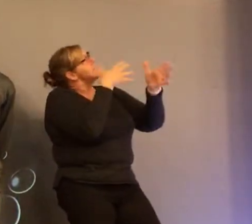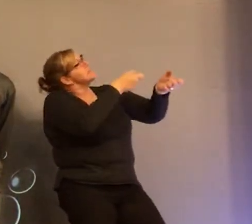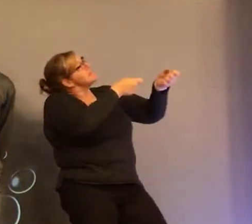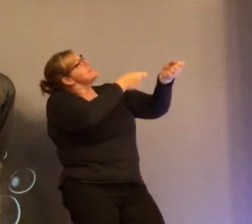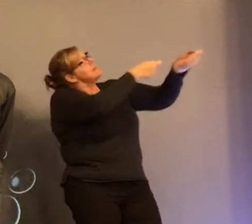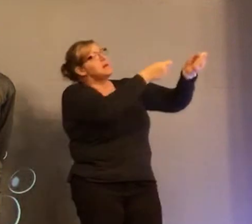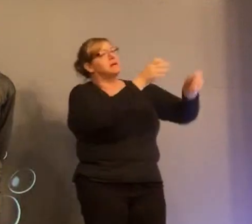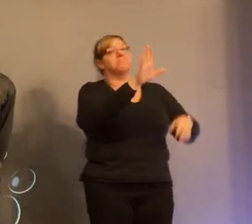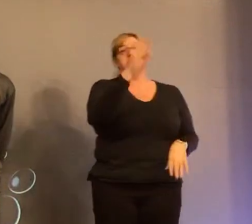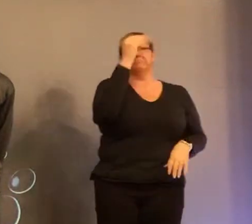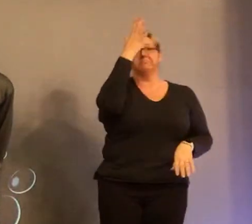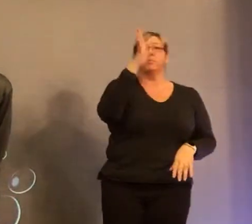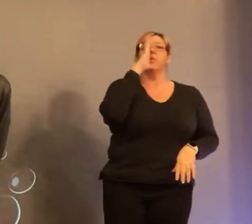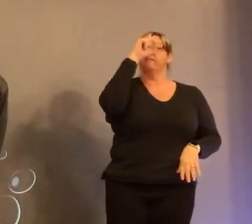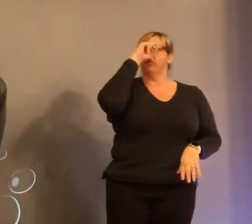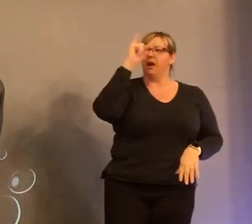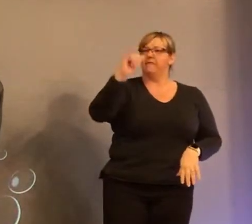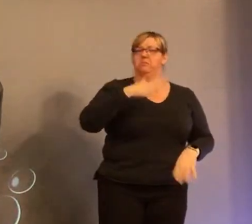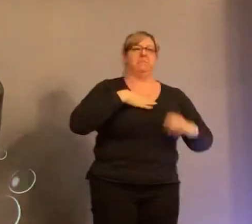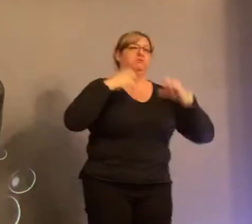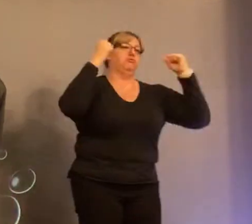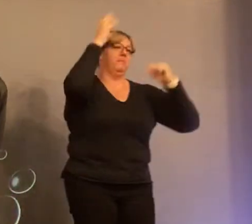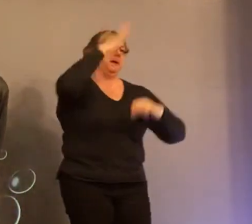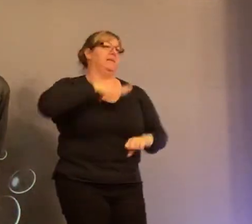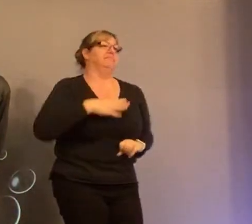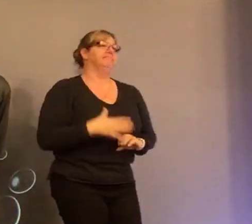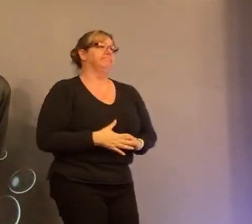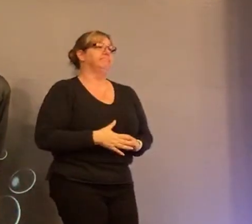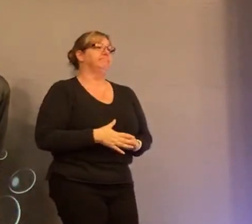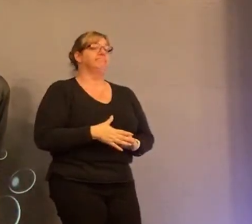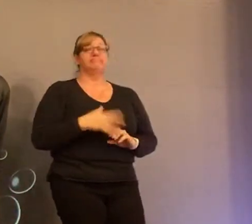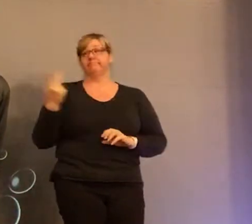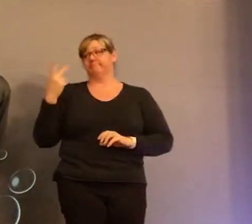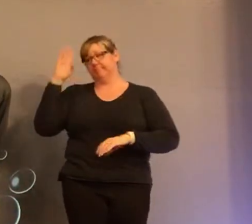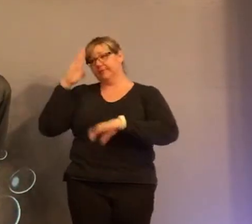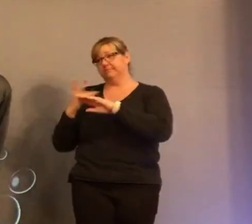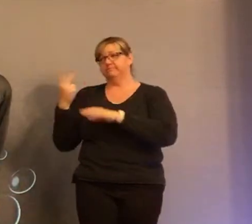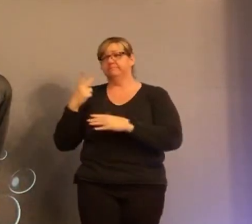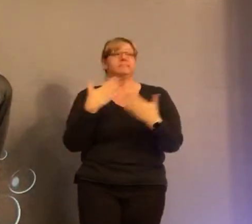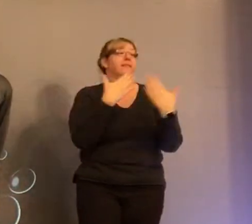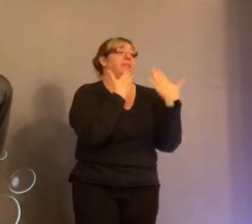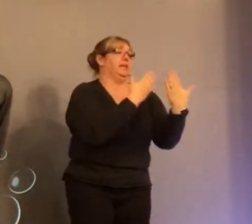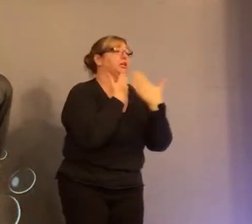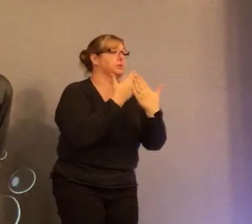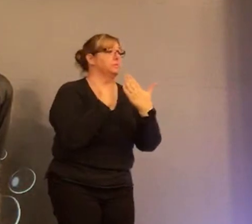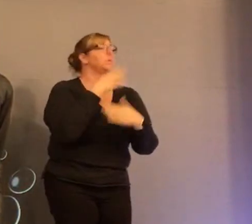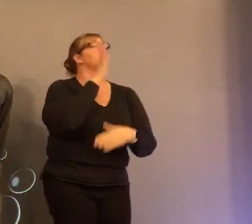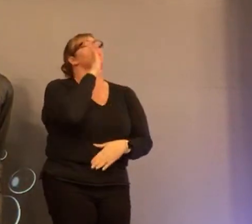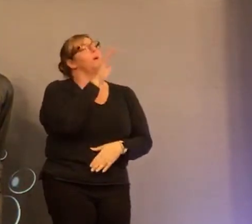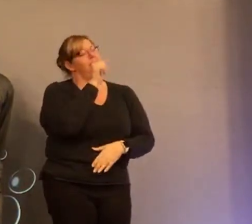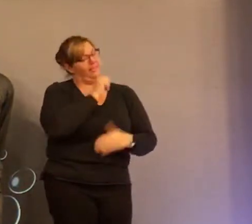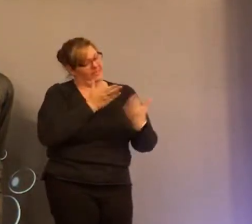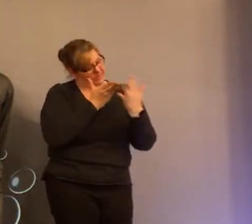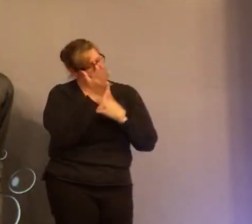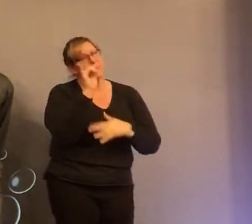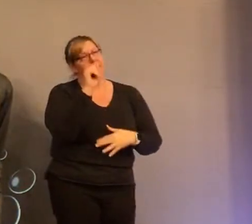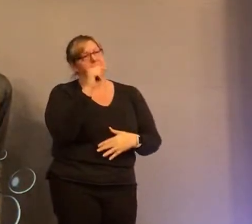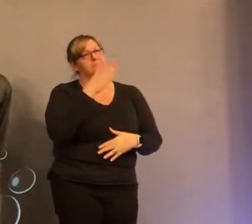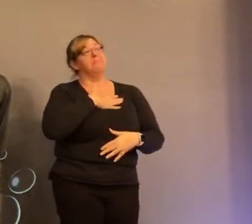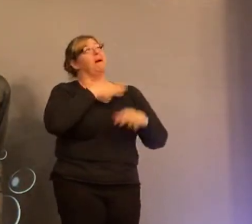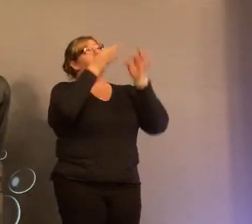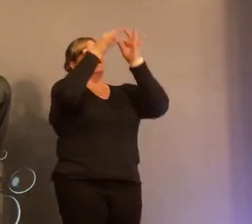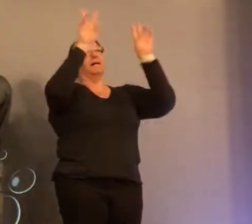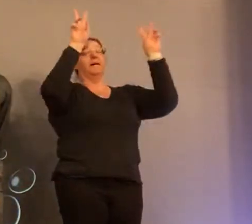he'll forever be my strong man Dominic and I thank you and we'll get through it I live by a motto